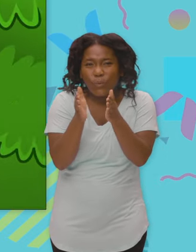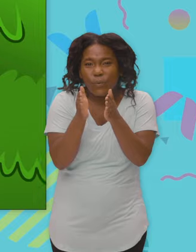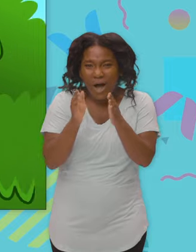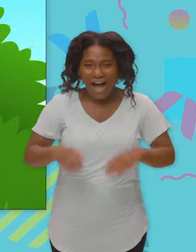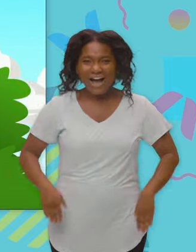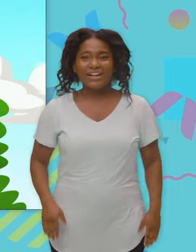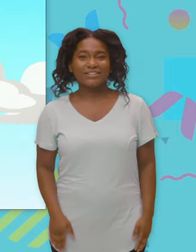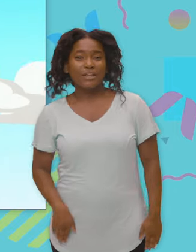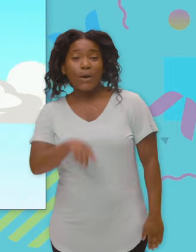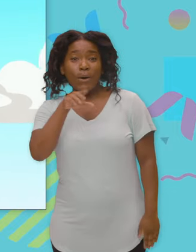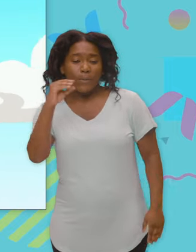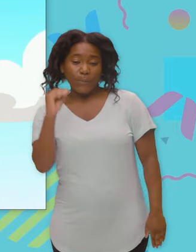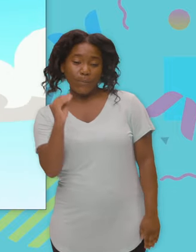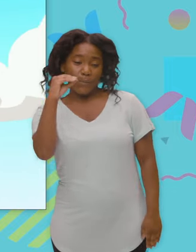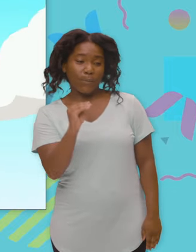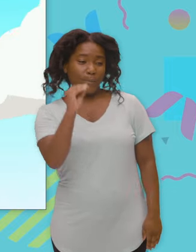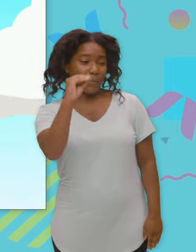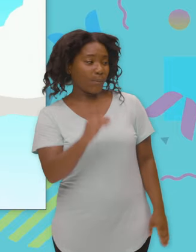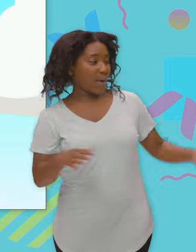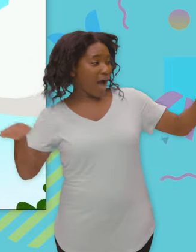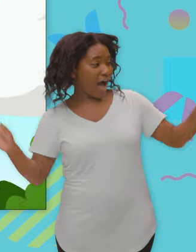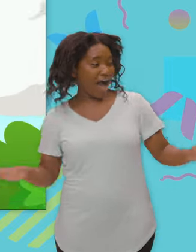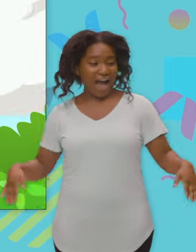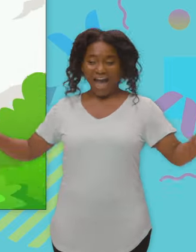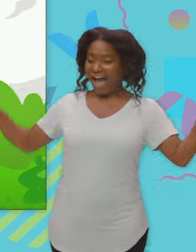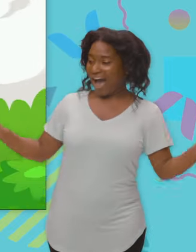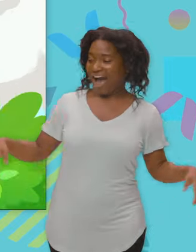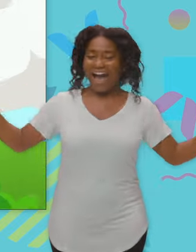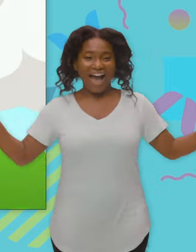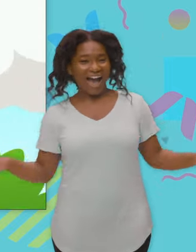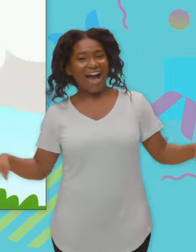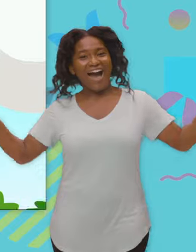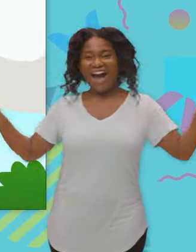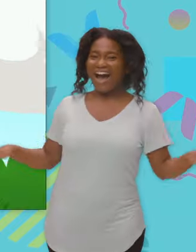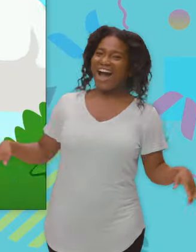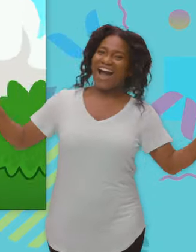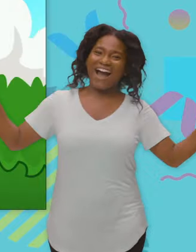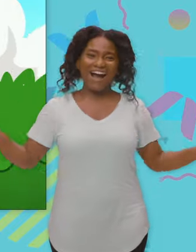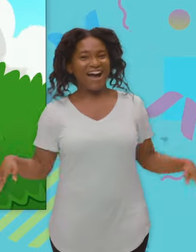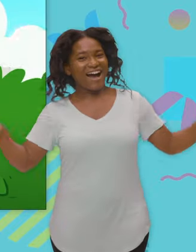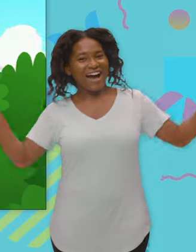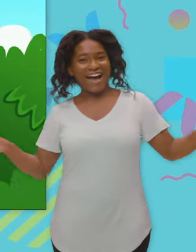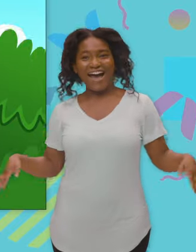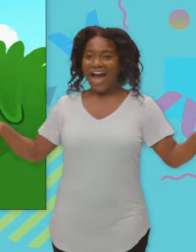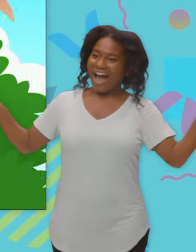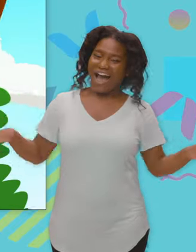Pterodactyls would soar through the sky, their wings were enormous in size. And if they stood